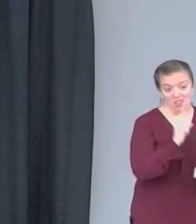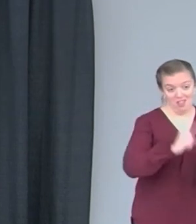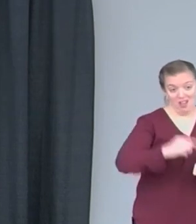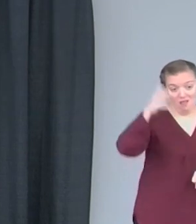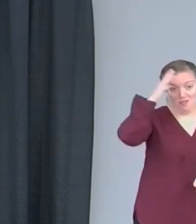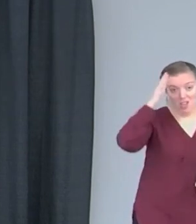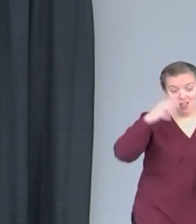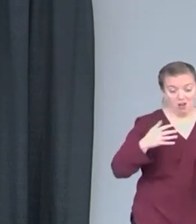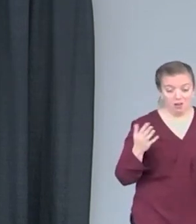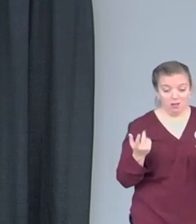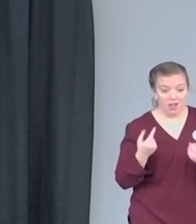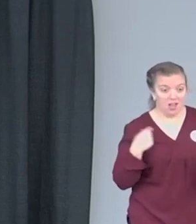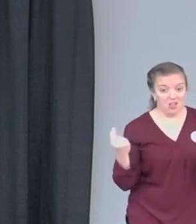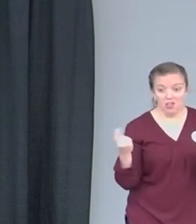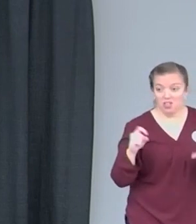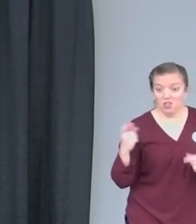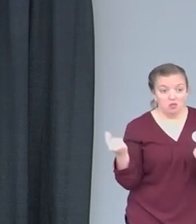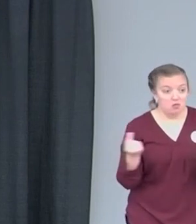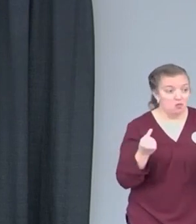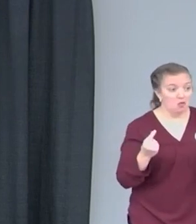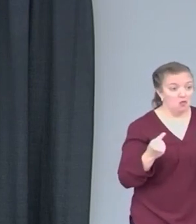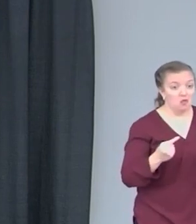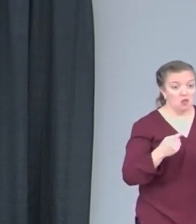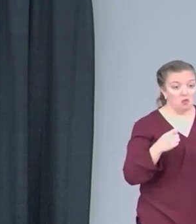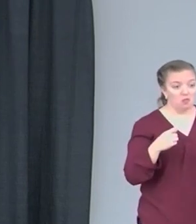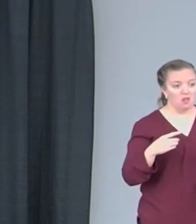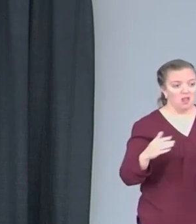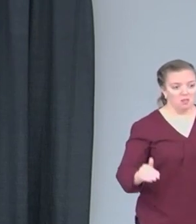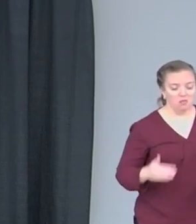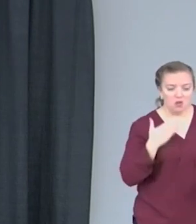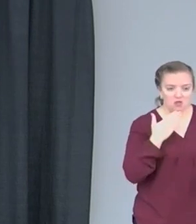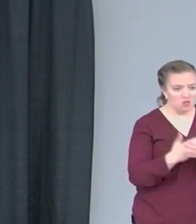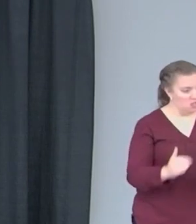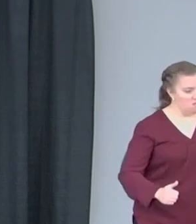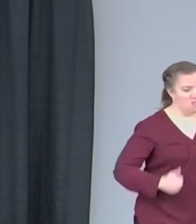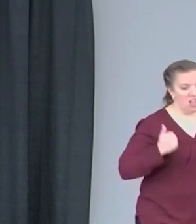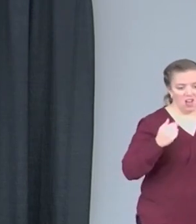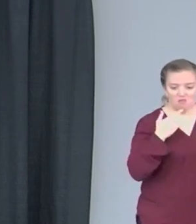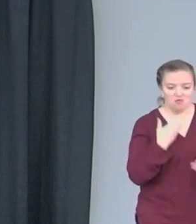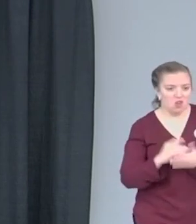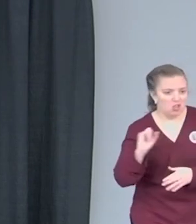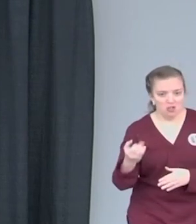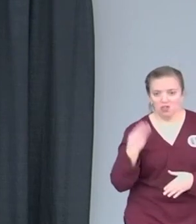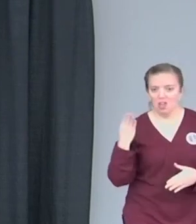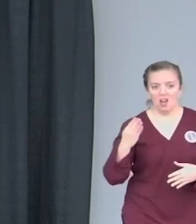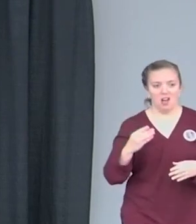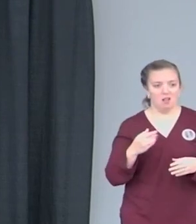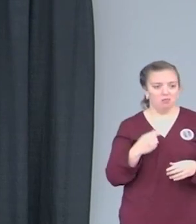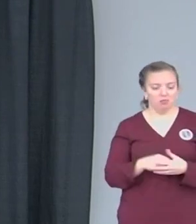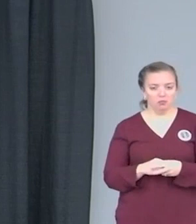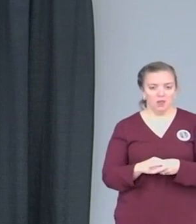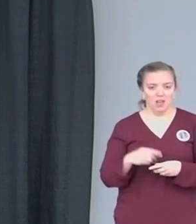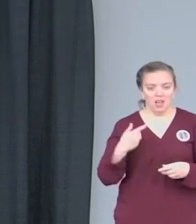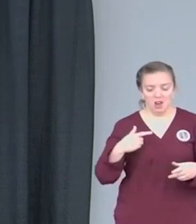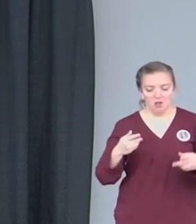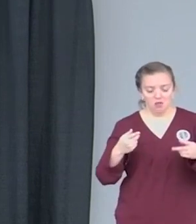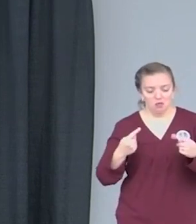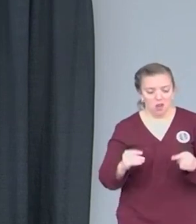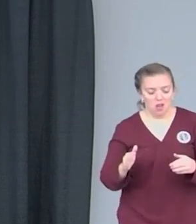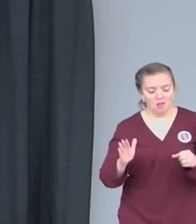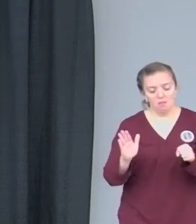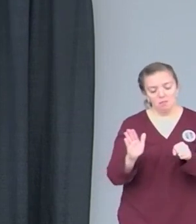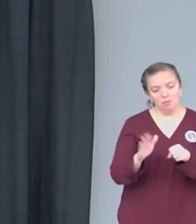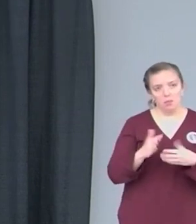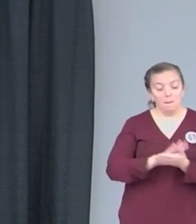I gotta do what's right. I went and got a good job. And I was really just trying this parenting thing out.